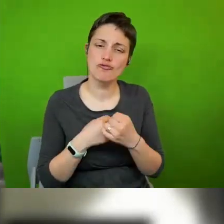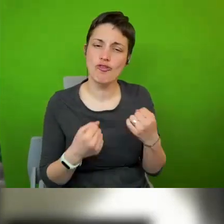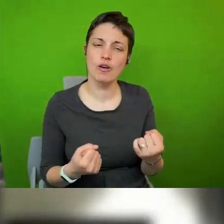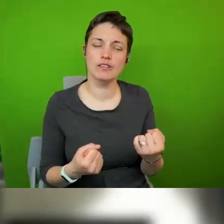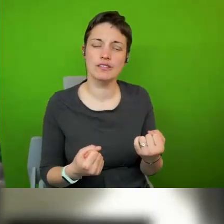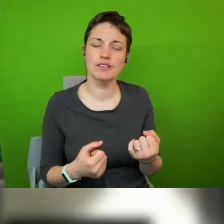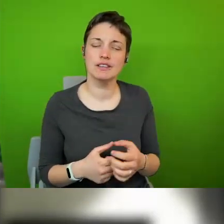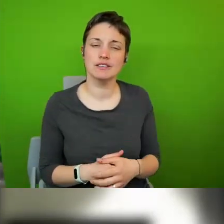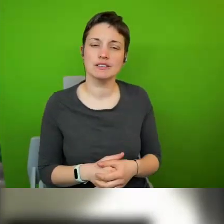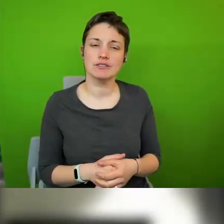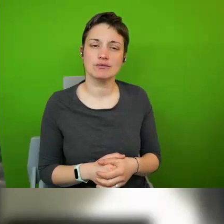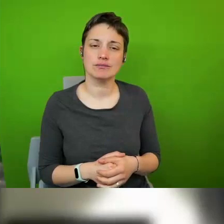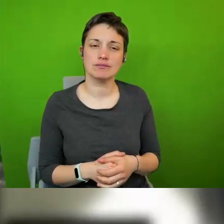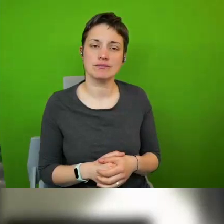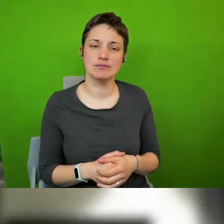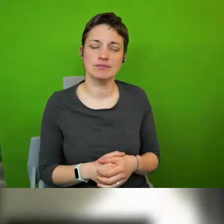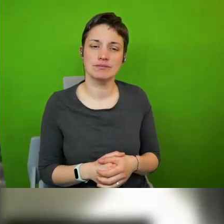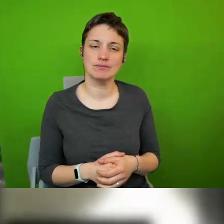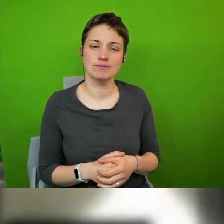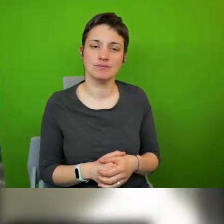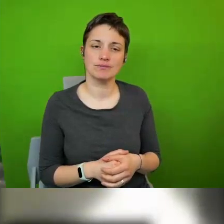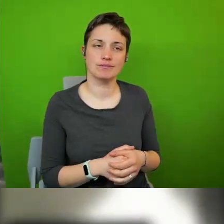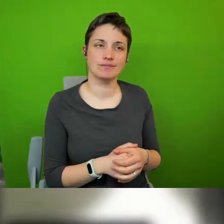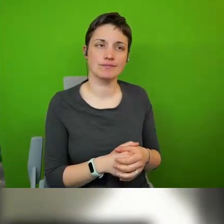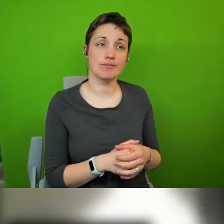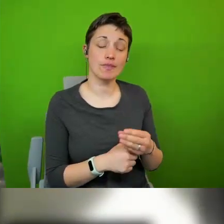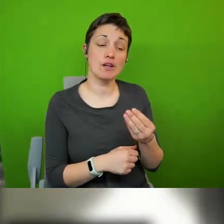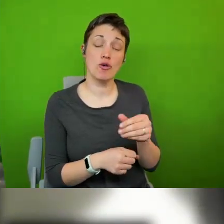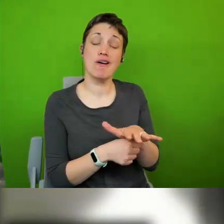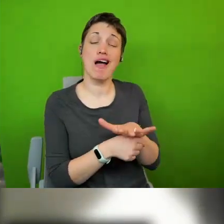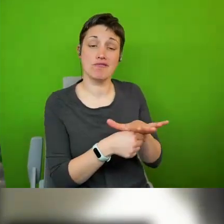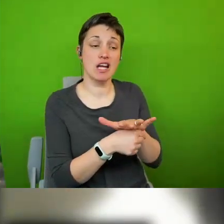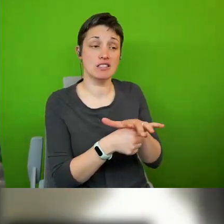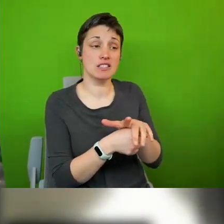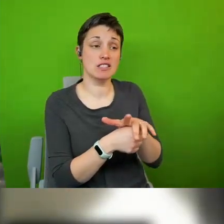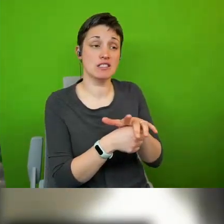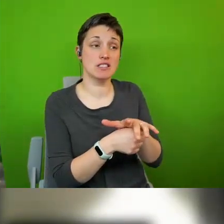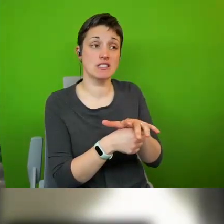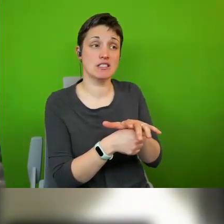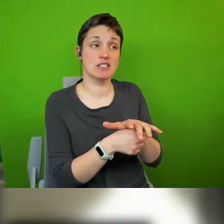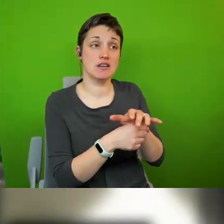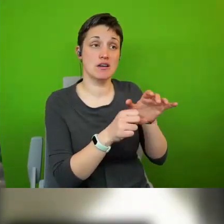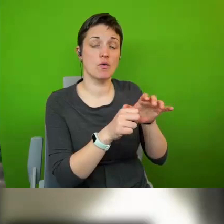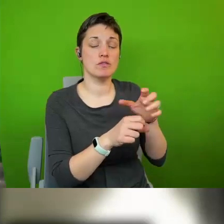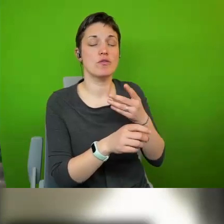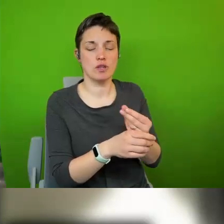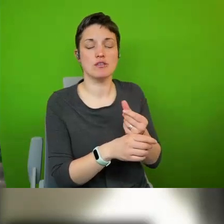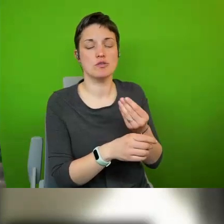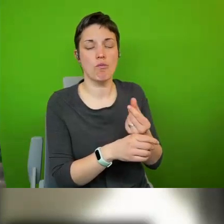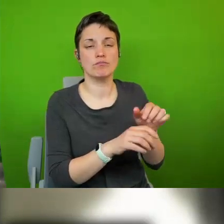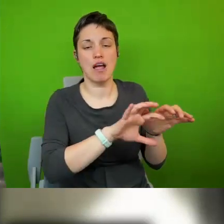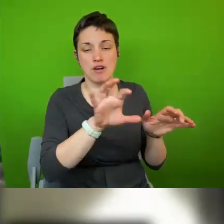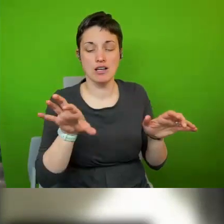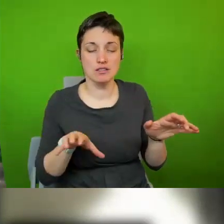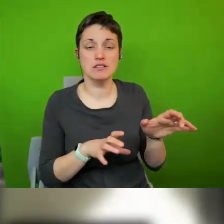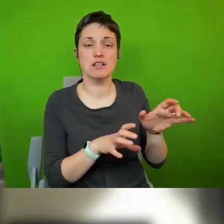international organizations organizations have begun in some areas to discover the importance of of of cities